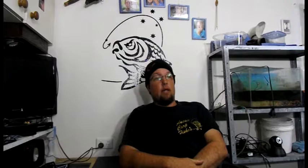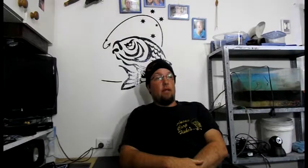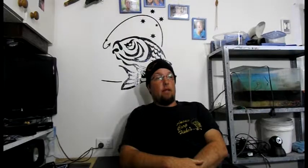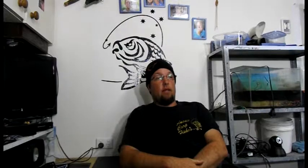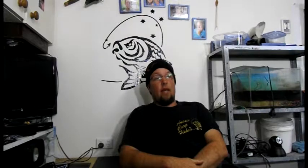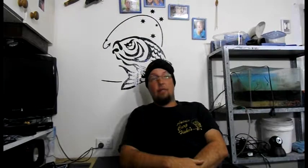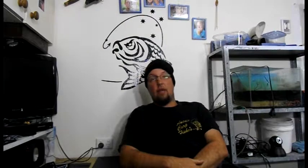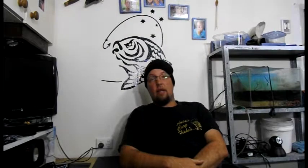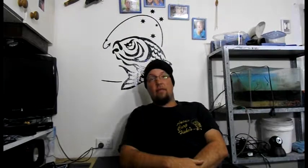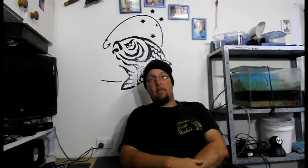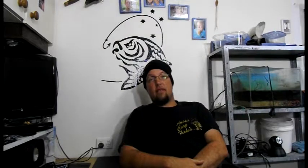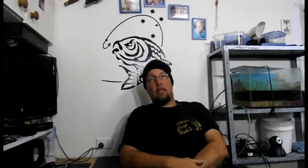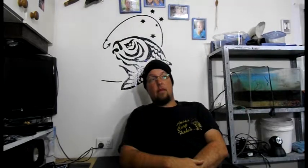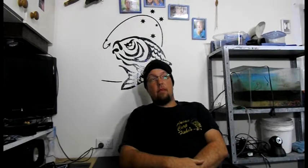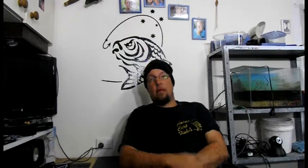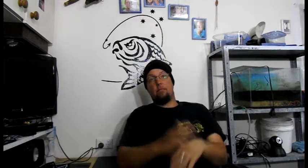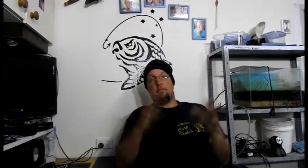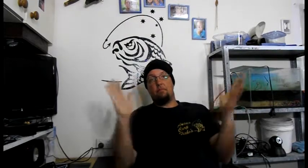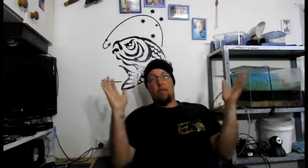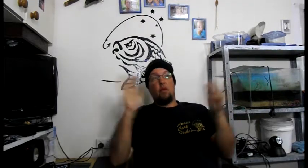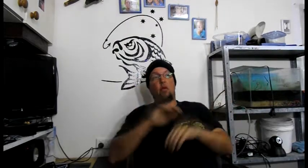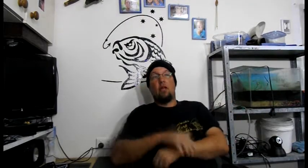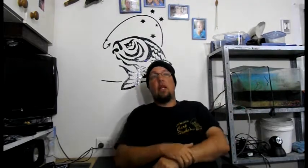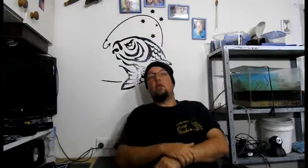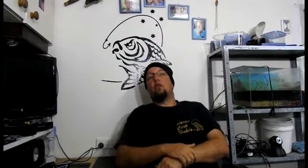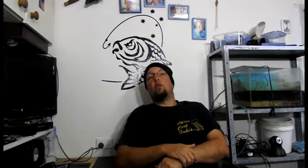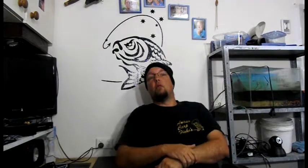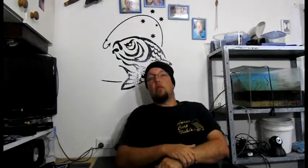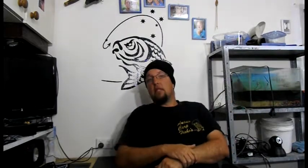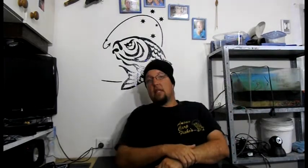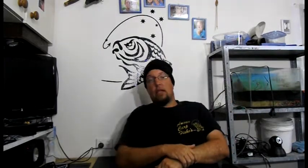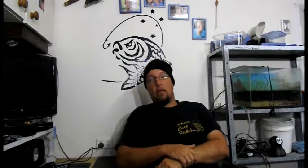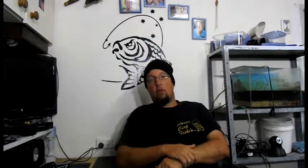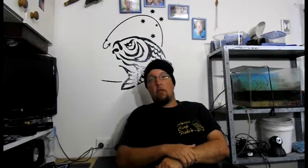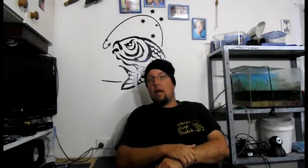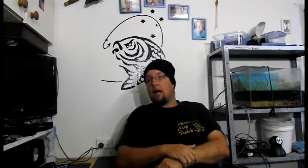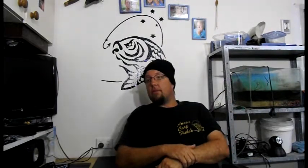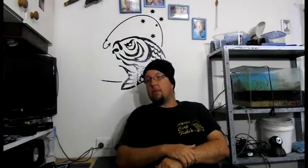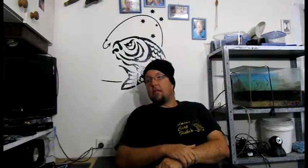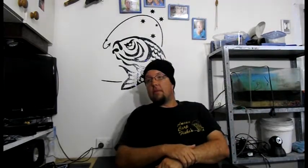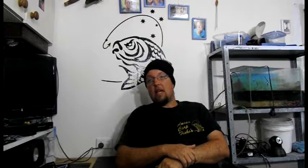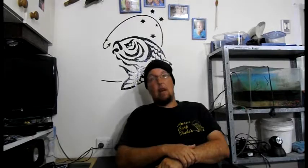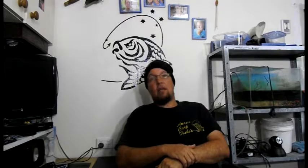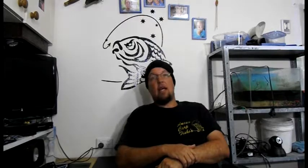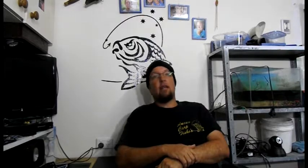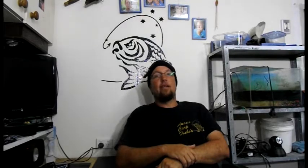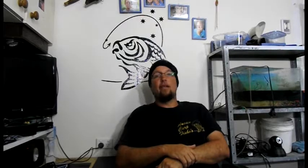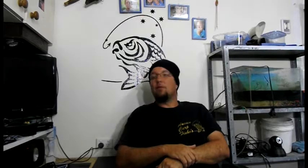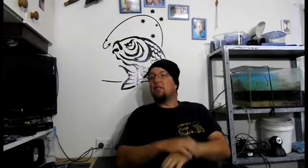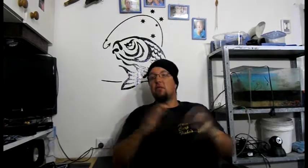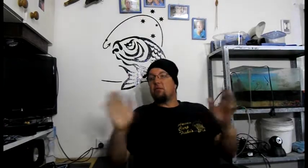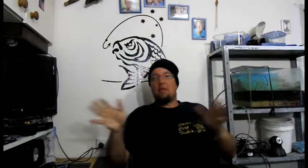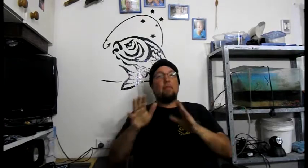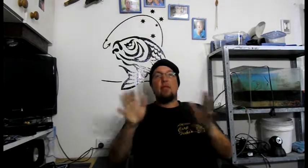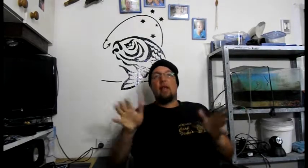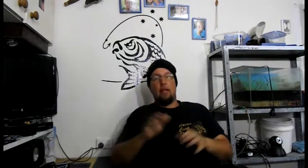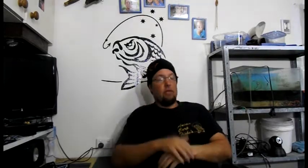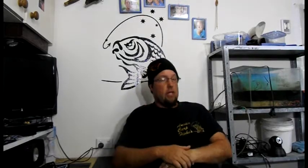they believe that it's going to be a be all and end all, it's going to kill all the carp, it's going to be carpageddon and all this crap that they keep saying.